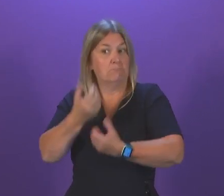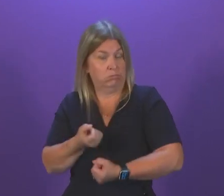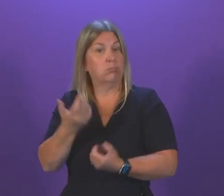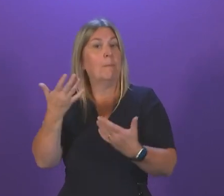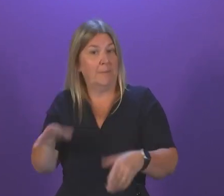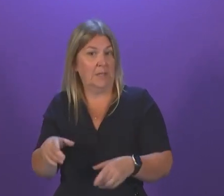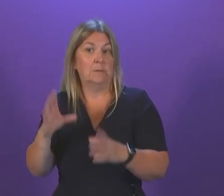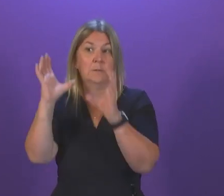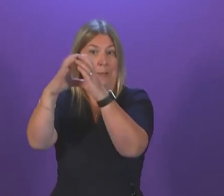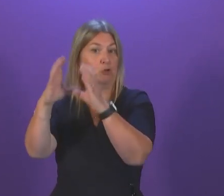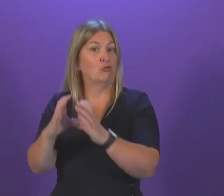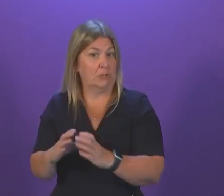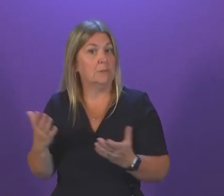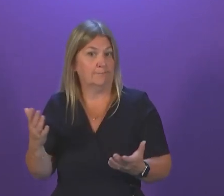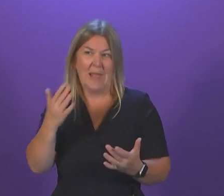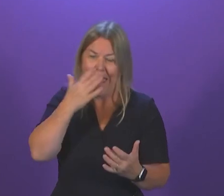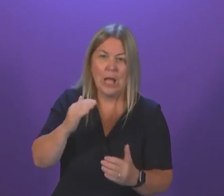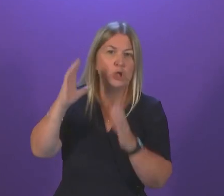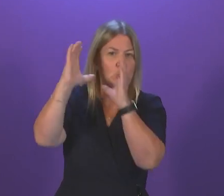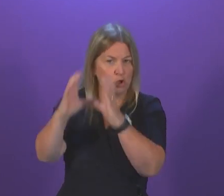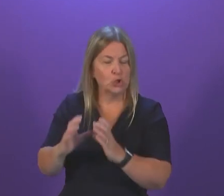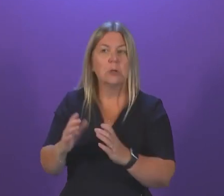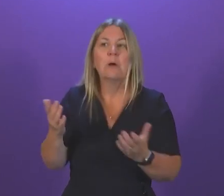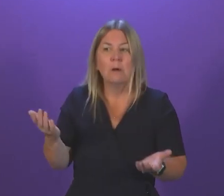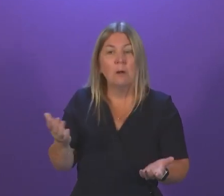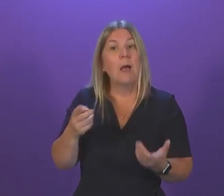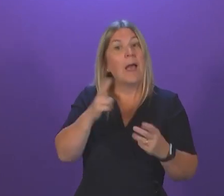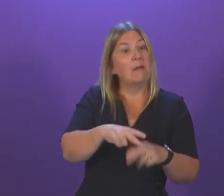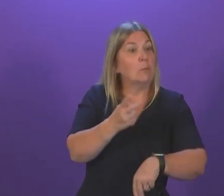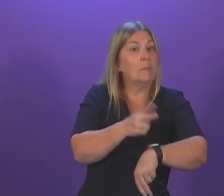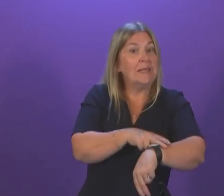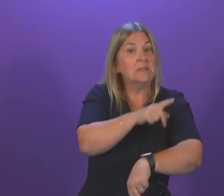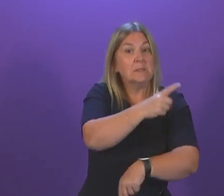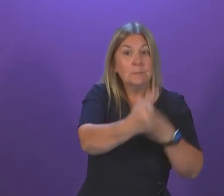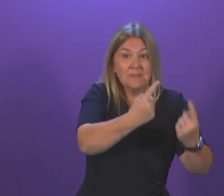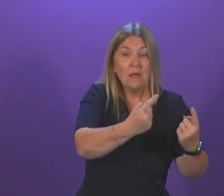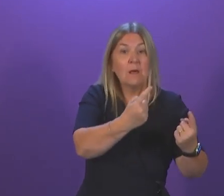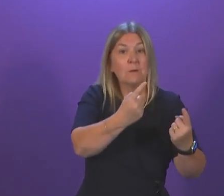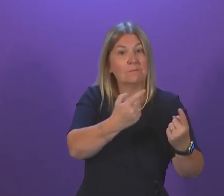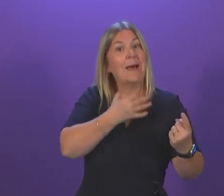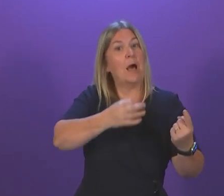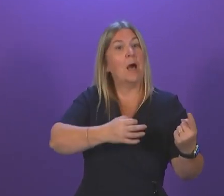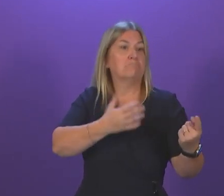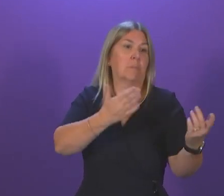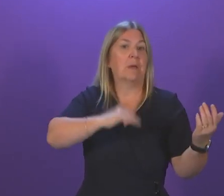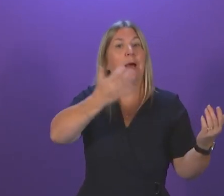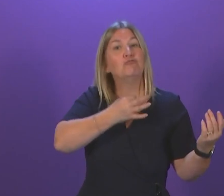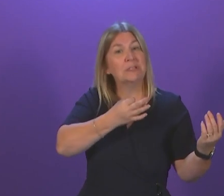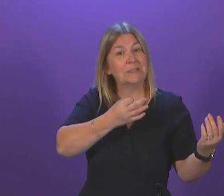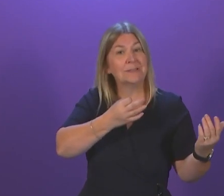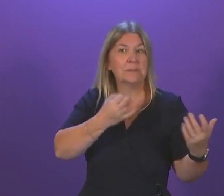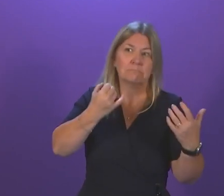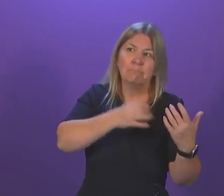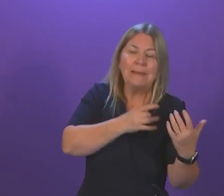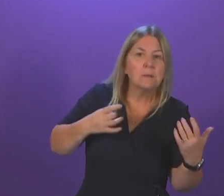And of course, any police officer who was in any of these higher clinical risk categories would have had the priority that flowed from